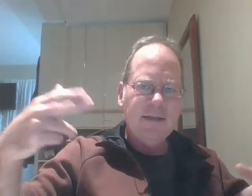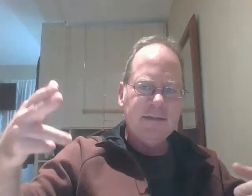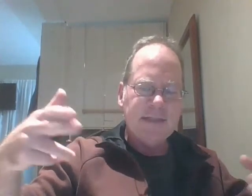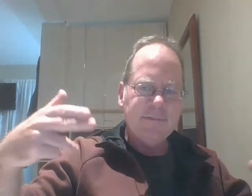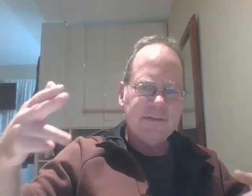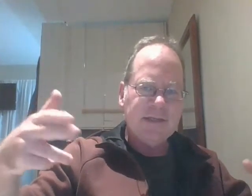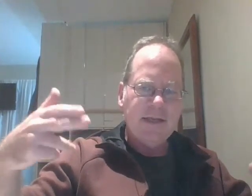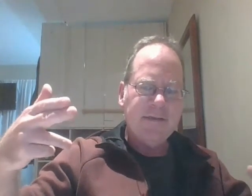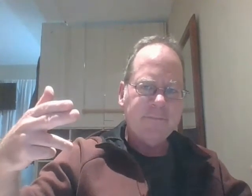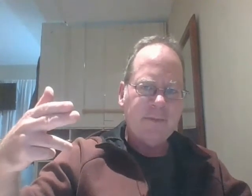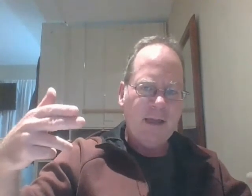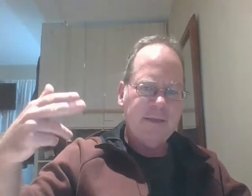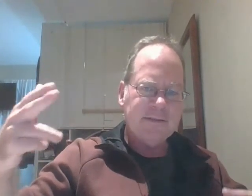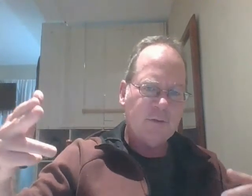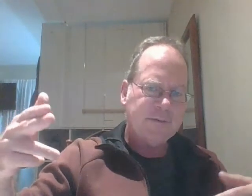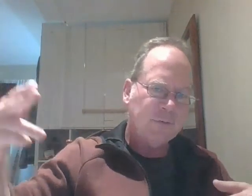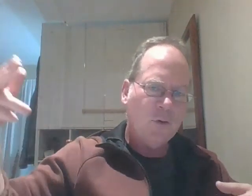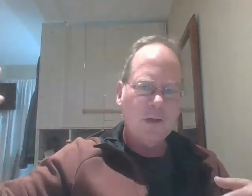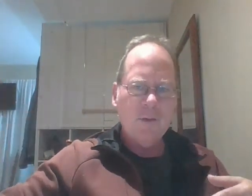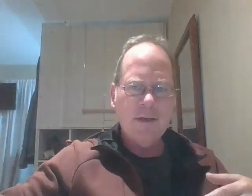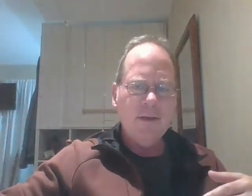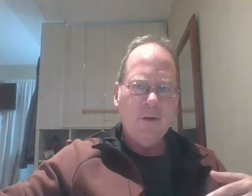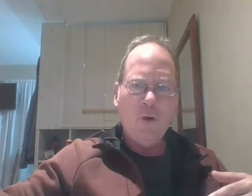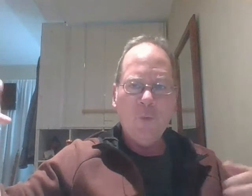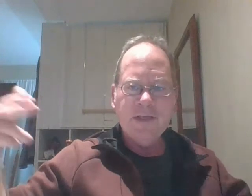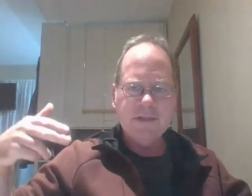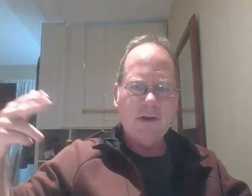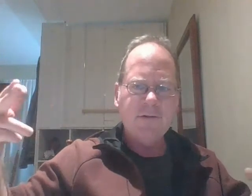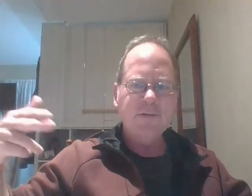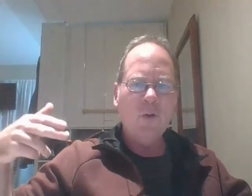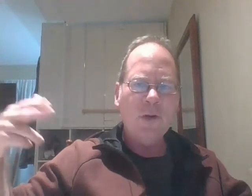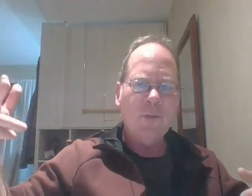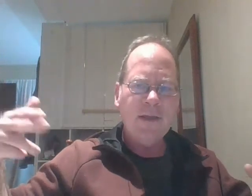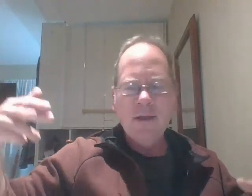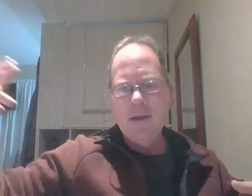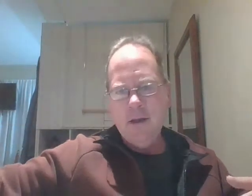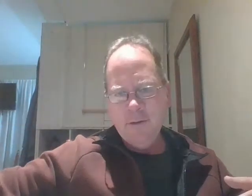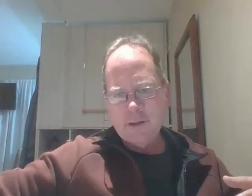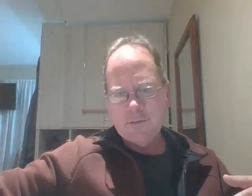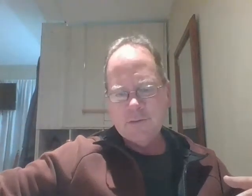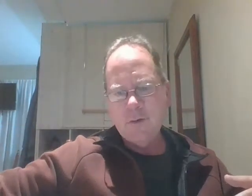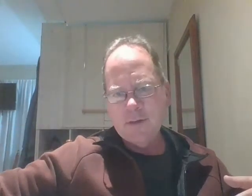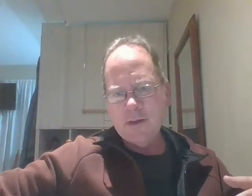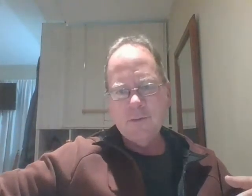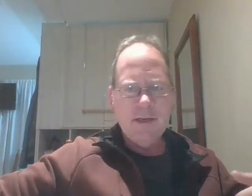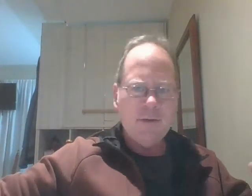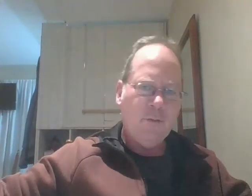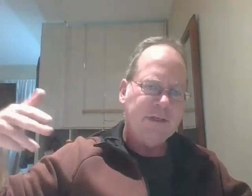type society i think some countries will go one way or regions of countries will go one way other countries will go the other way or regions